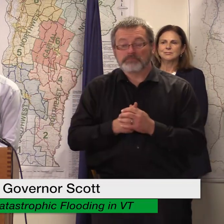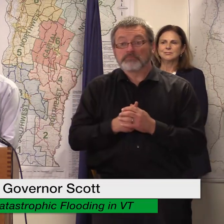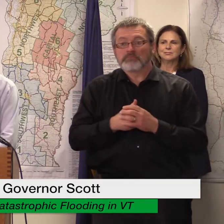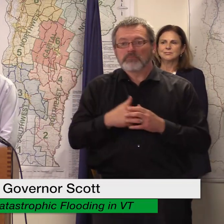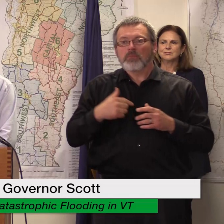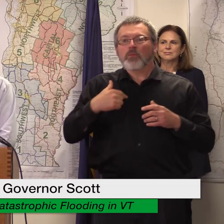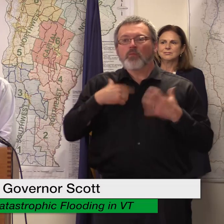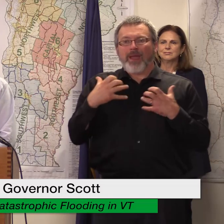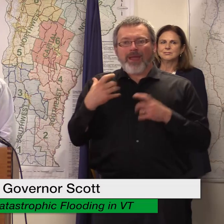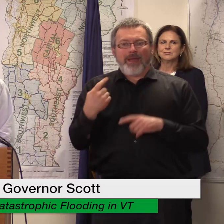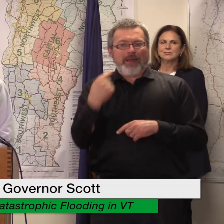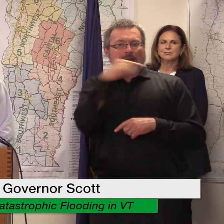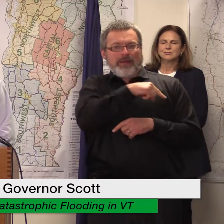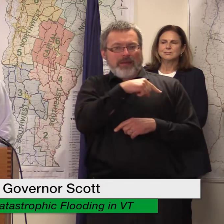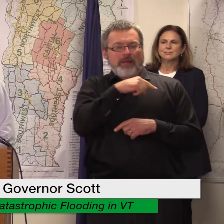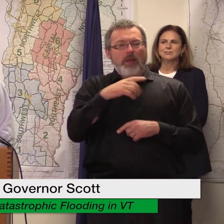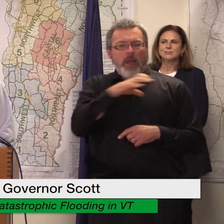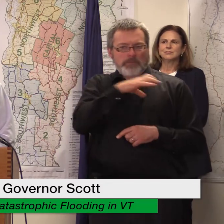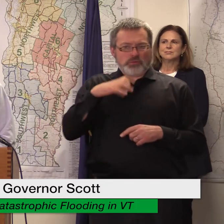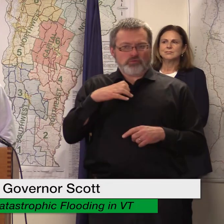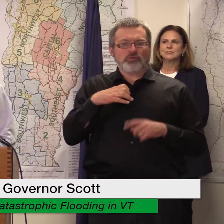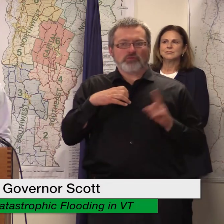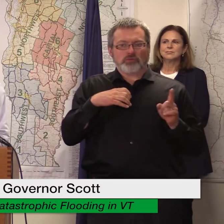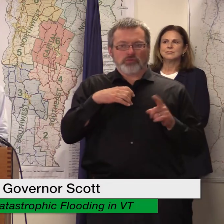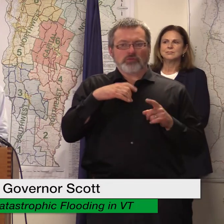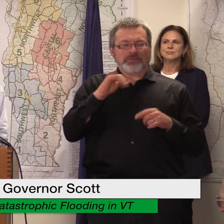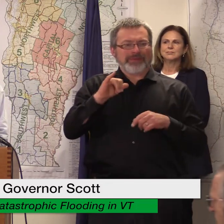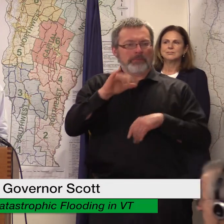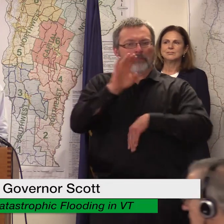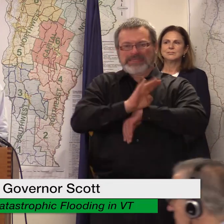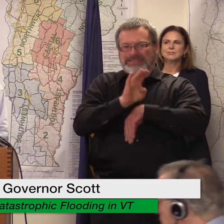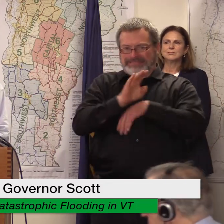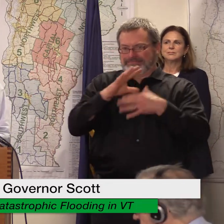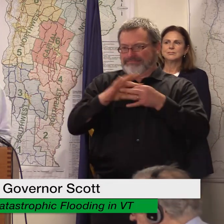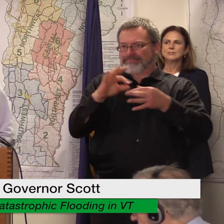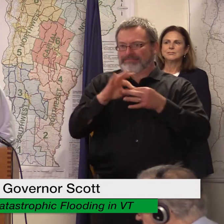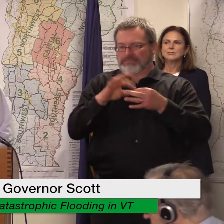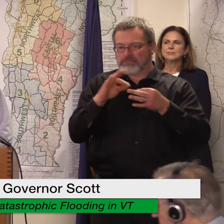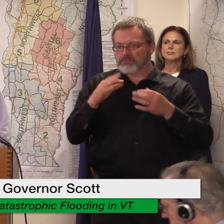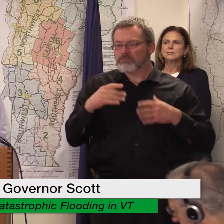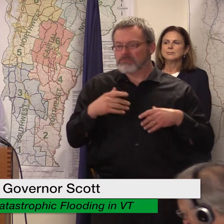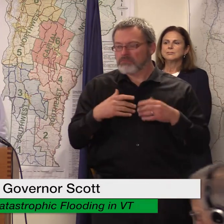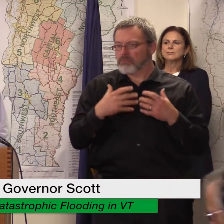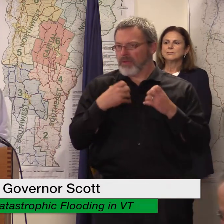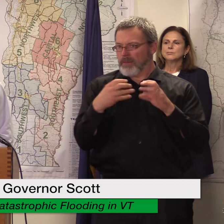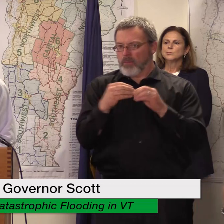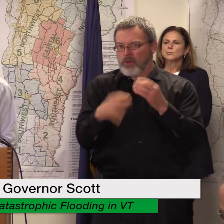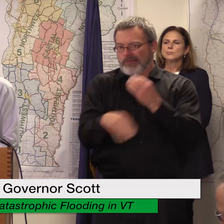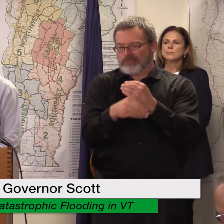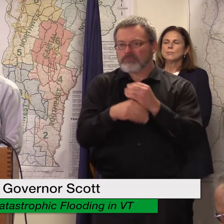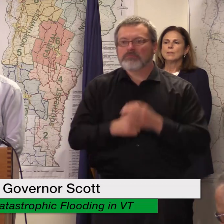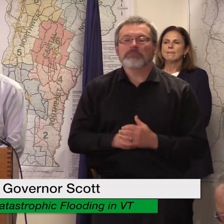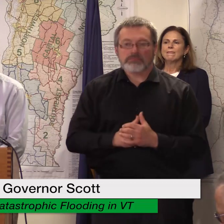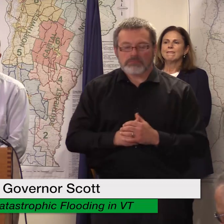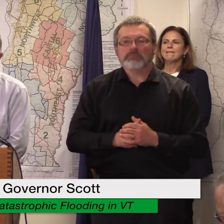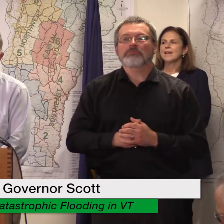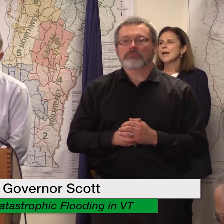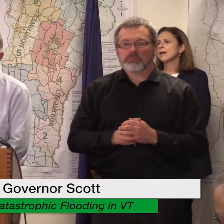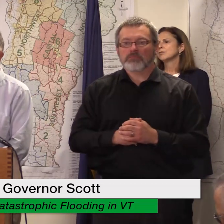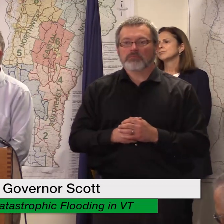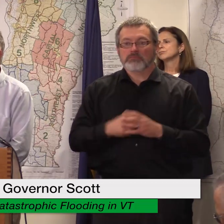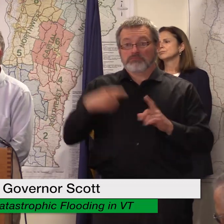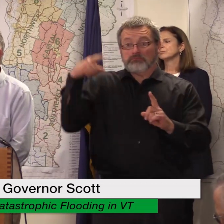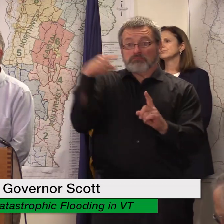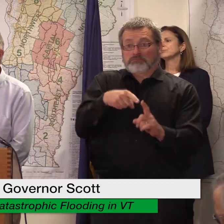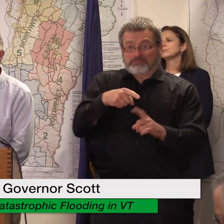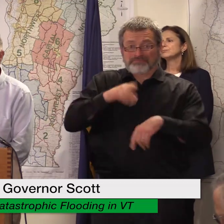20 million dollar business relief grant program we announced last week they'll share details so businesses know how